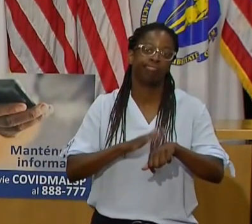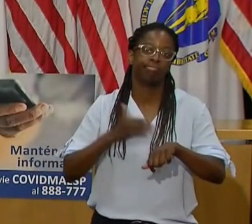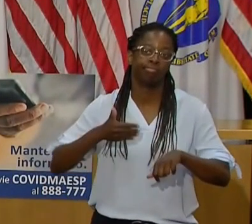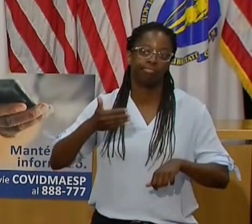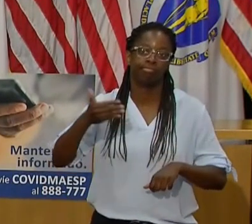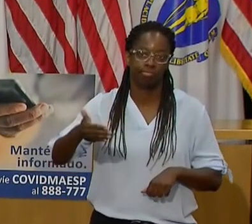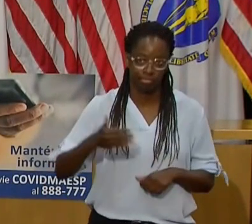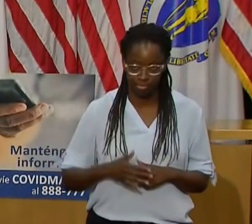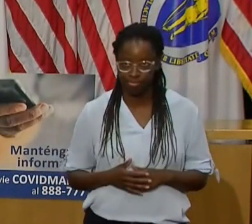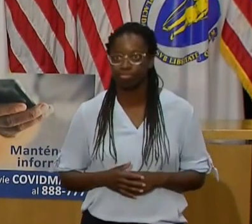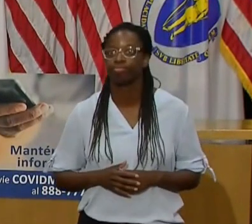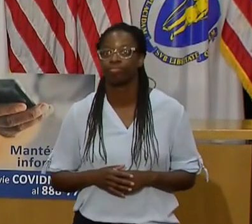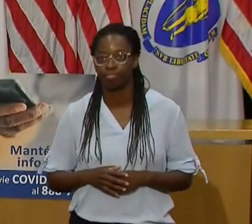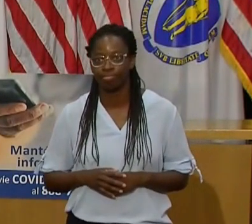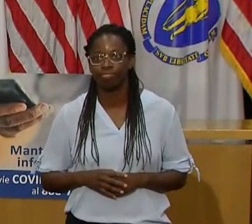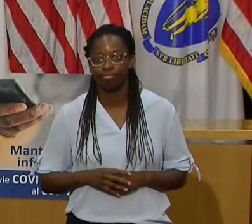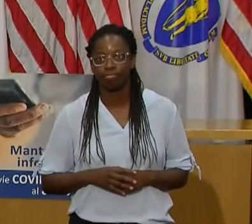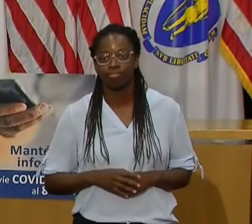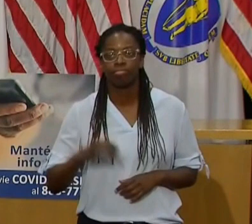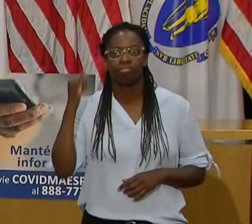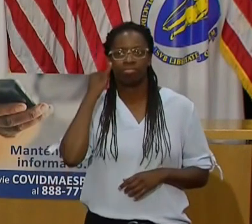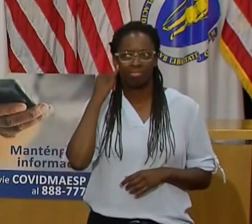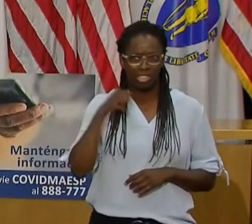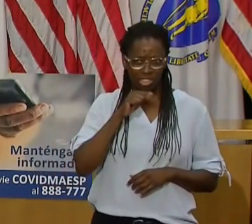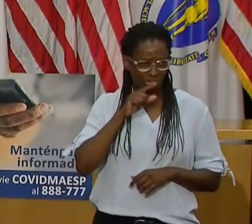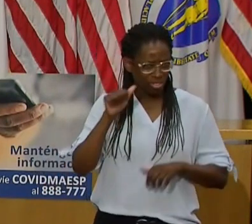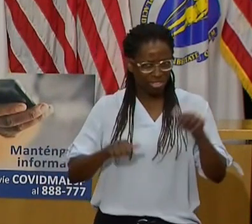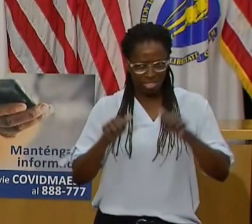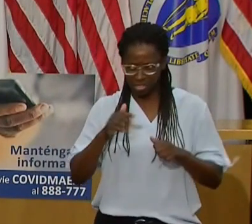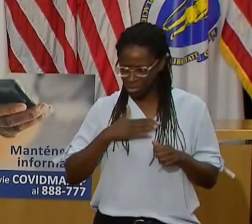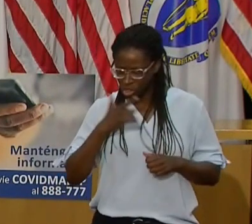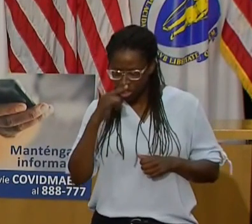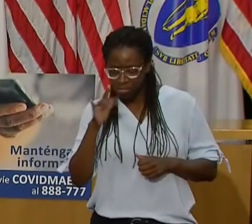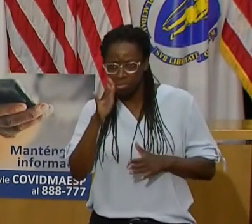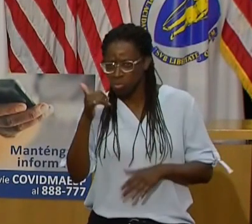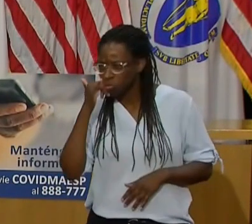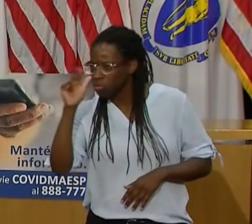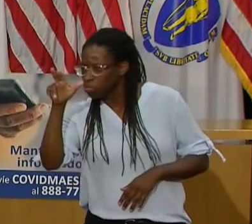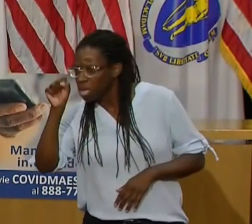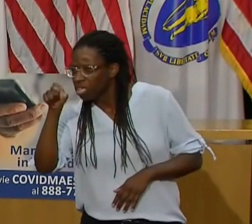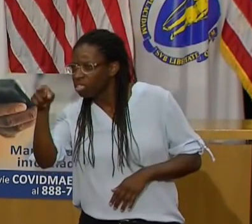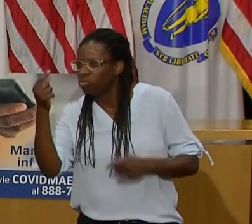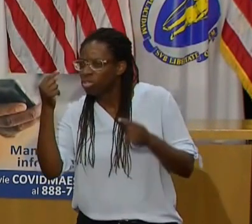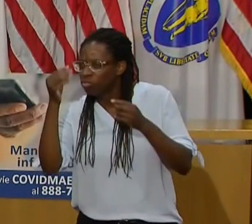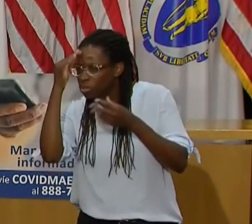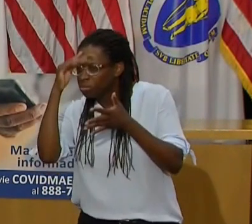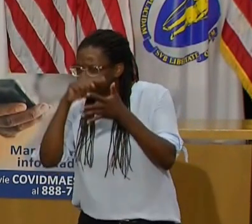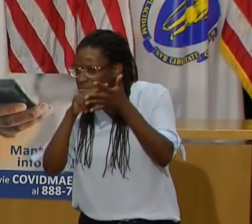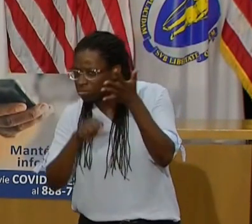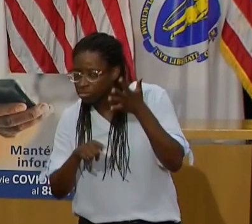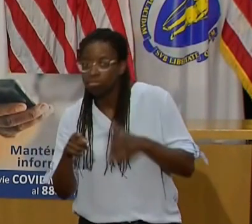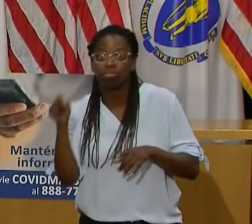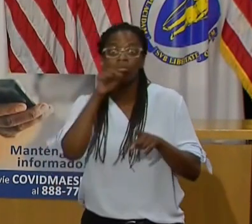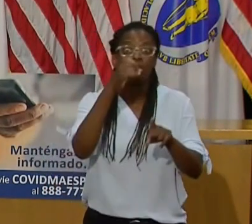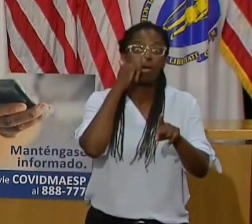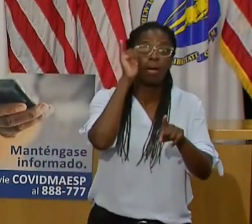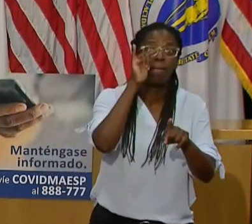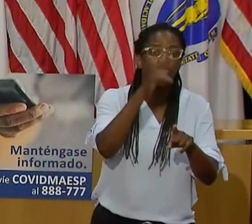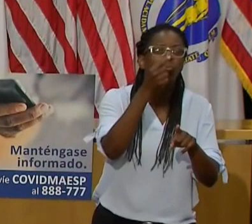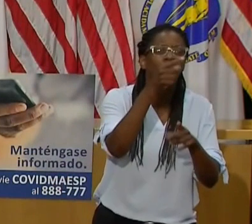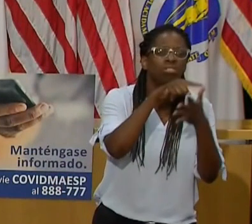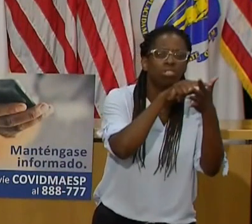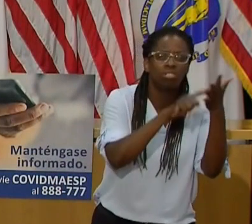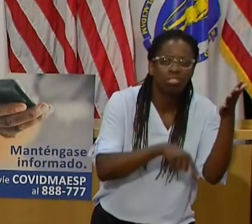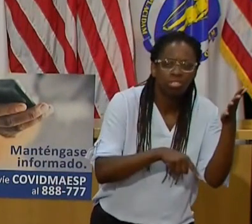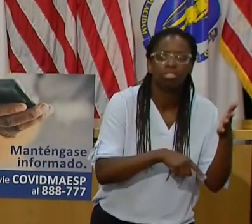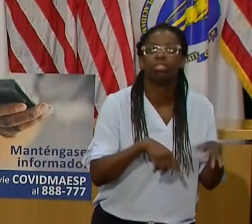to get their cooperation in notifying those who use their websites and book travel with them about the Massachusetts travel order and to ask